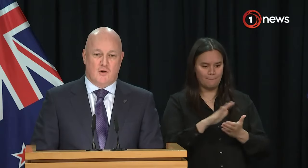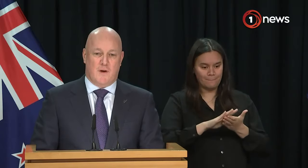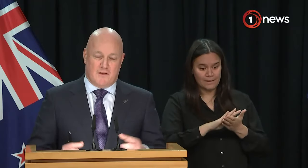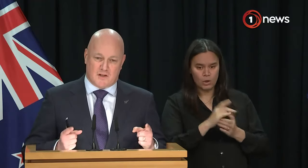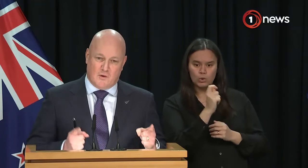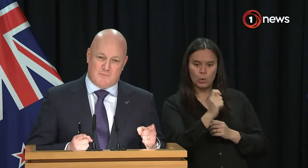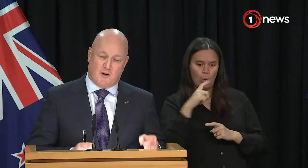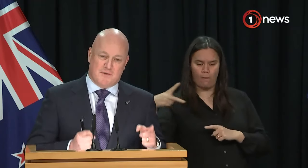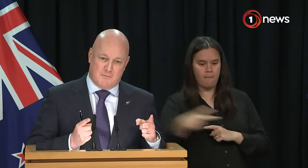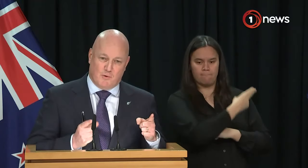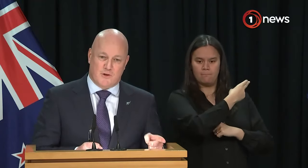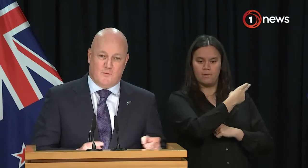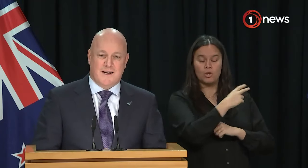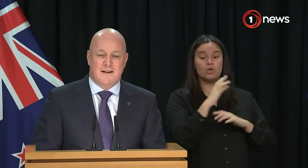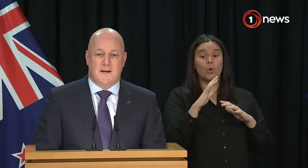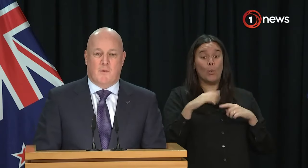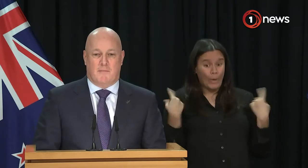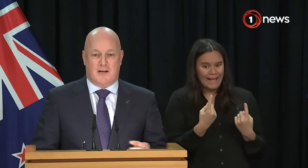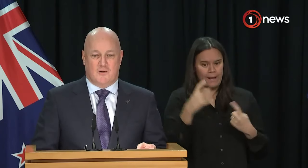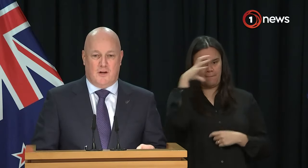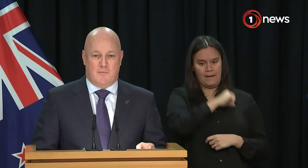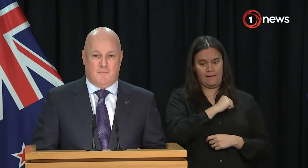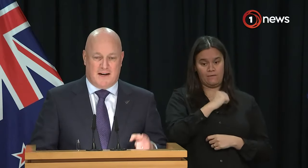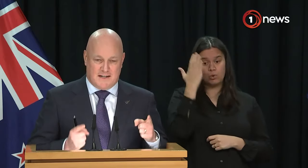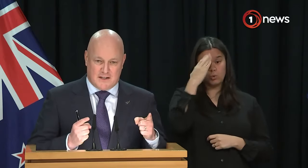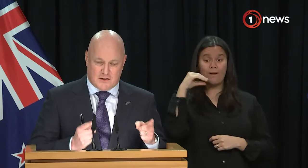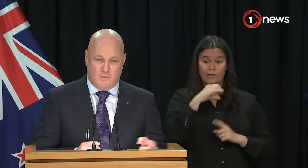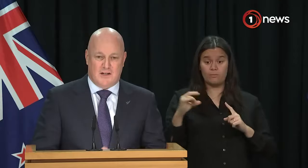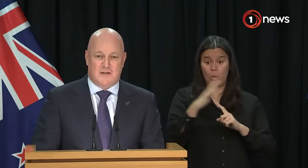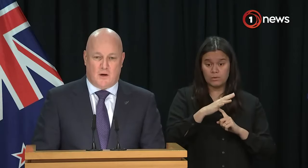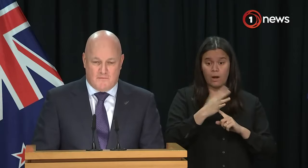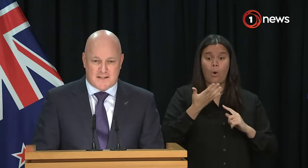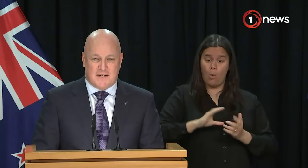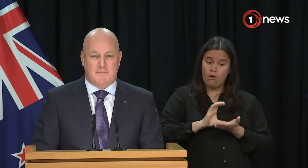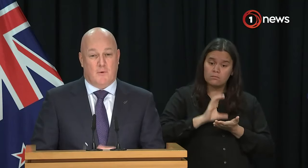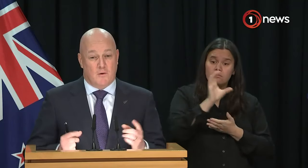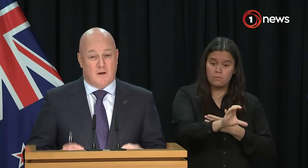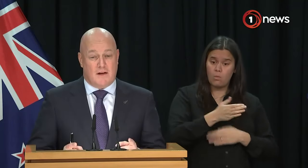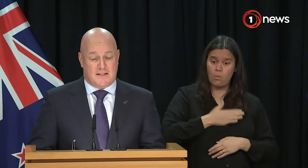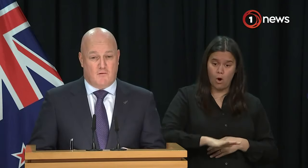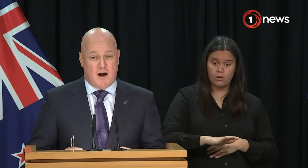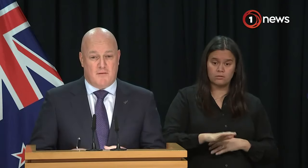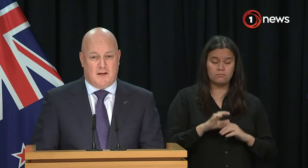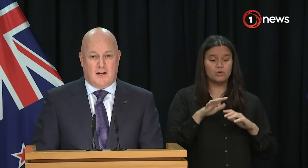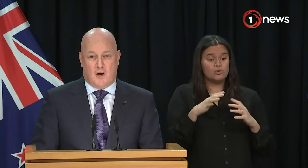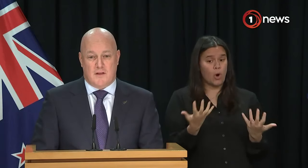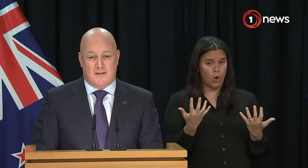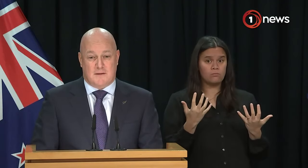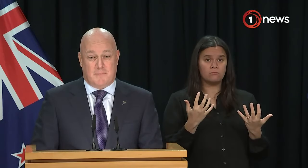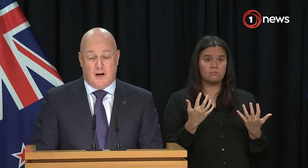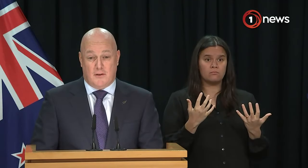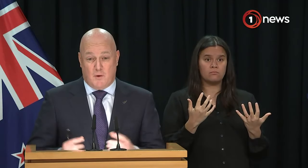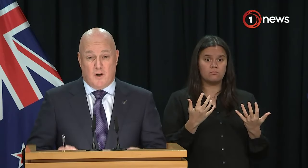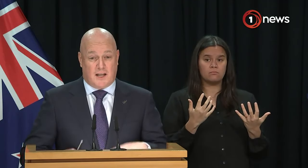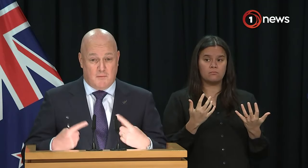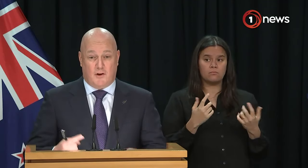We are making sure we think the school lunch program is an important one. We want to make sure that we put money into school lunches, obviously, but we also have said right from the get-go we